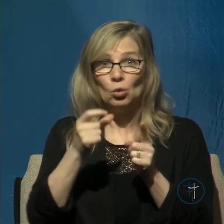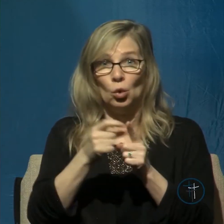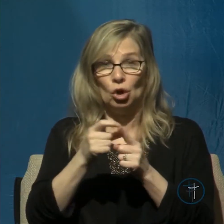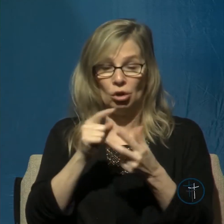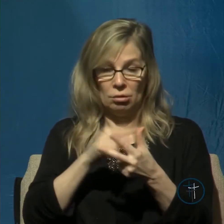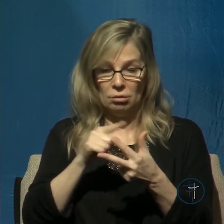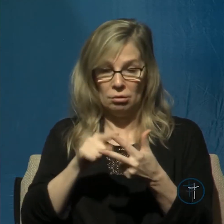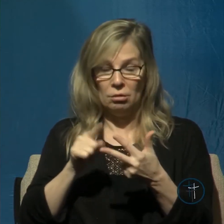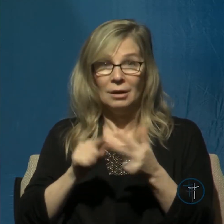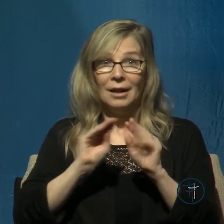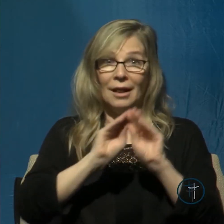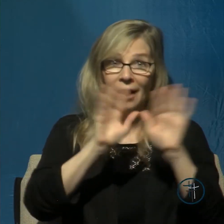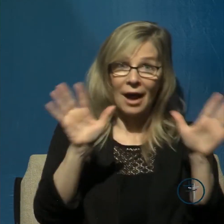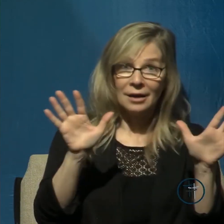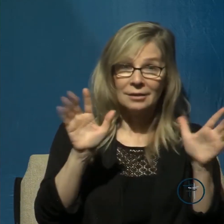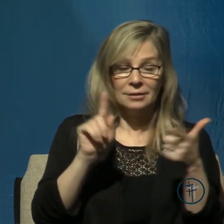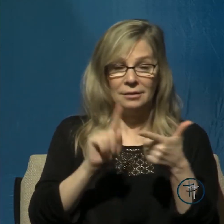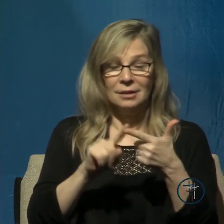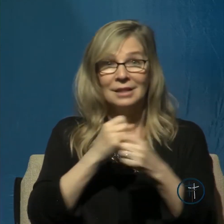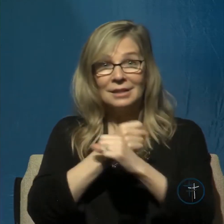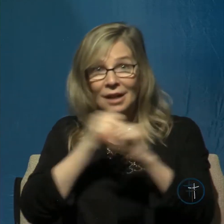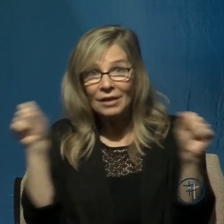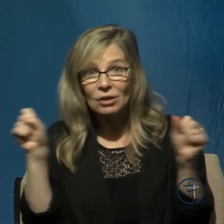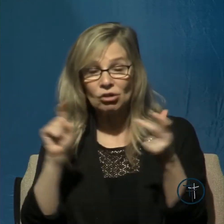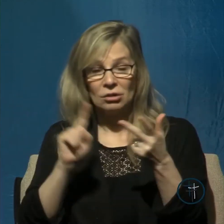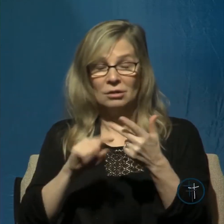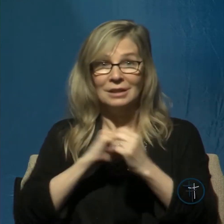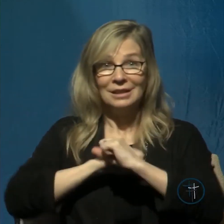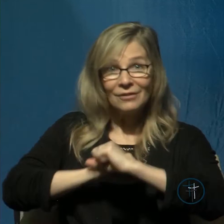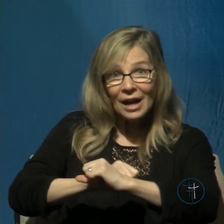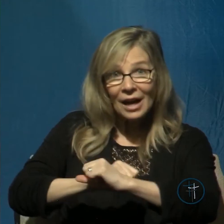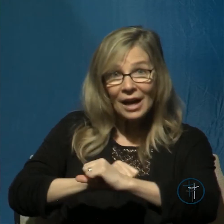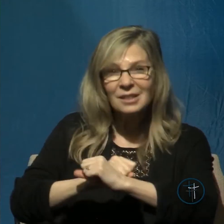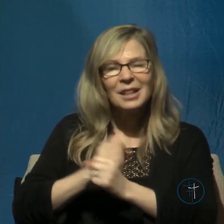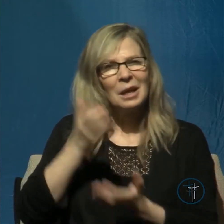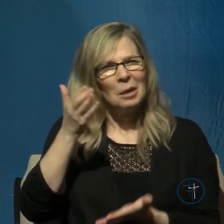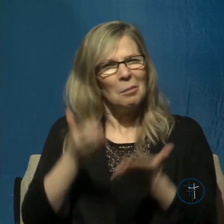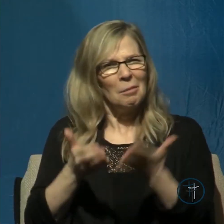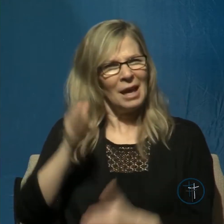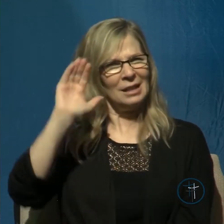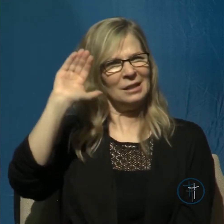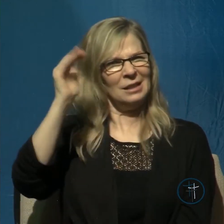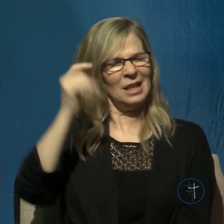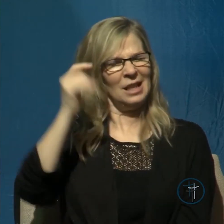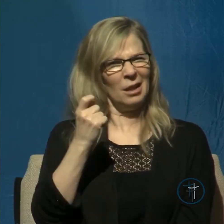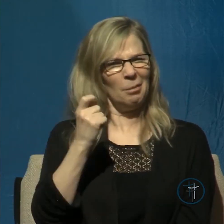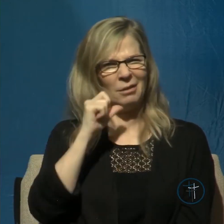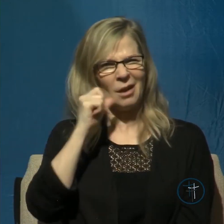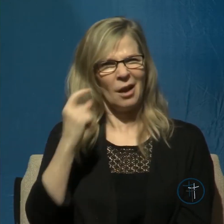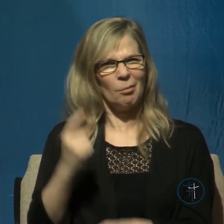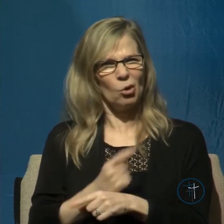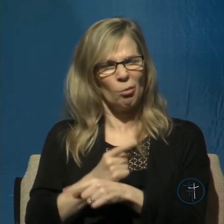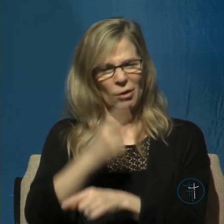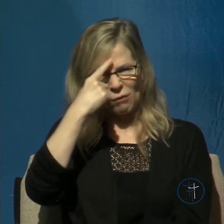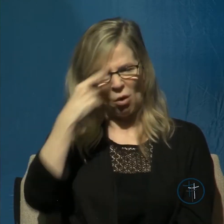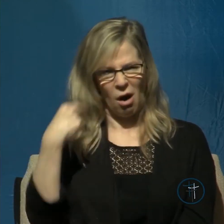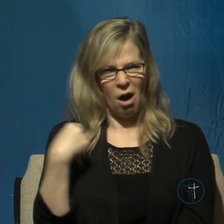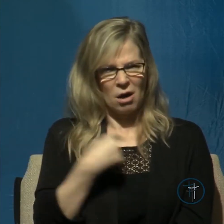salvation, and defense, as David is using them, may seem a bit inappropriate for us because he is using them in a